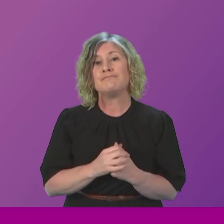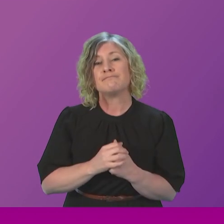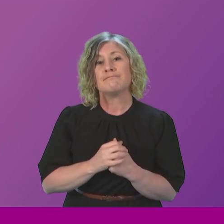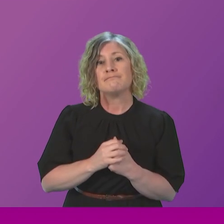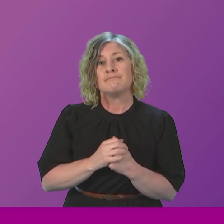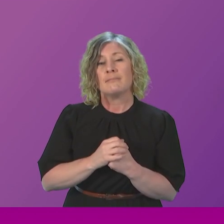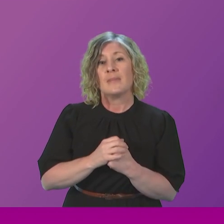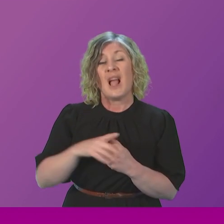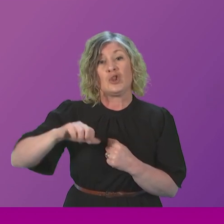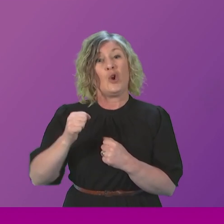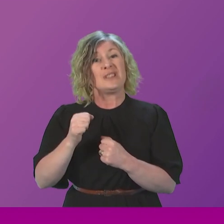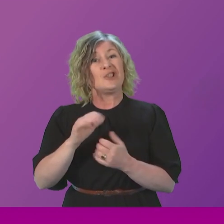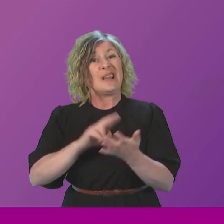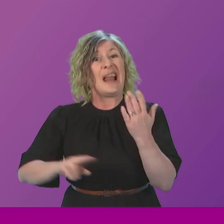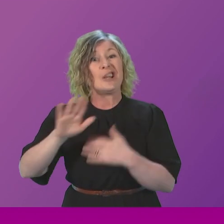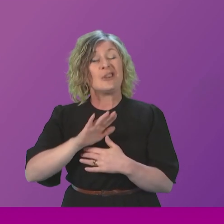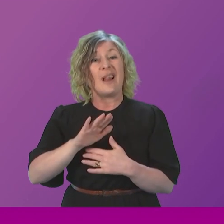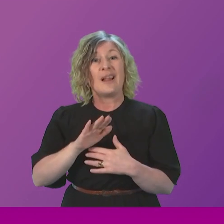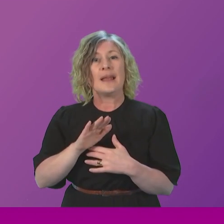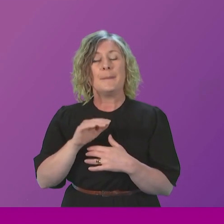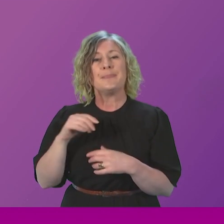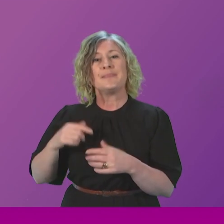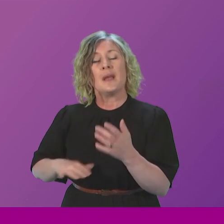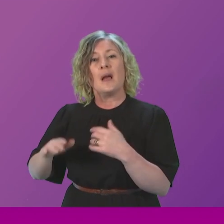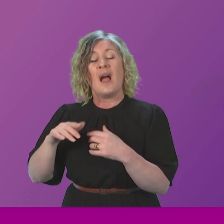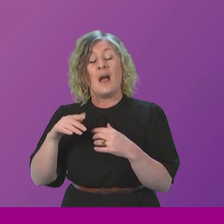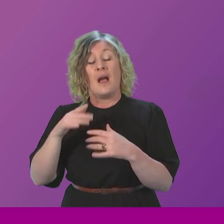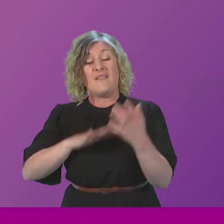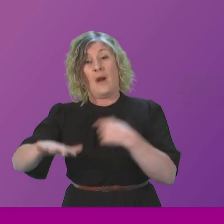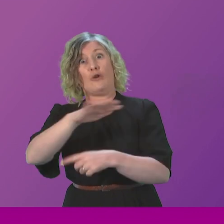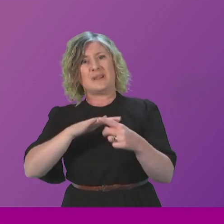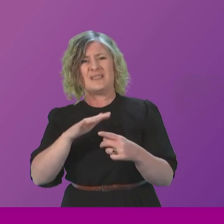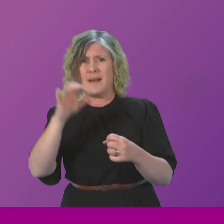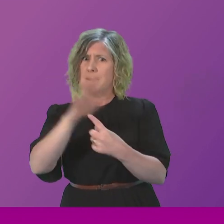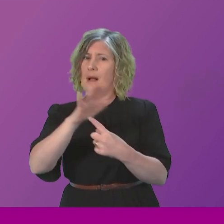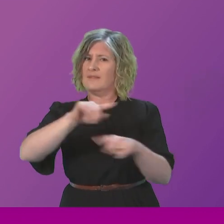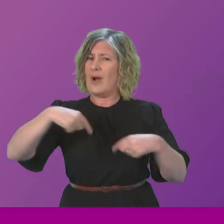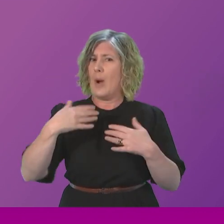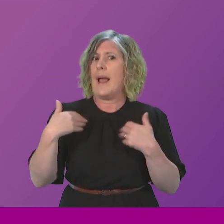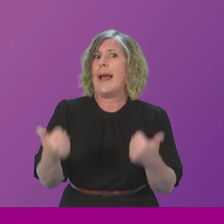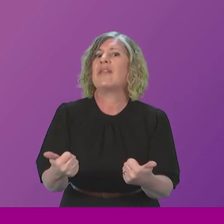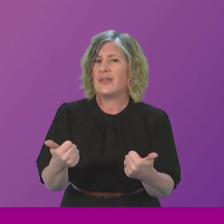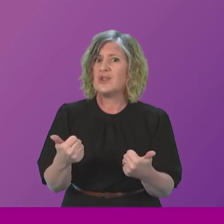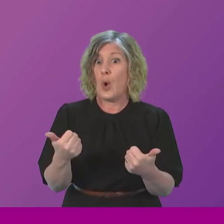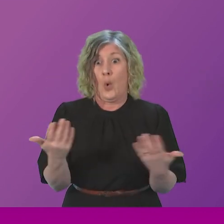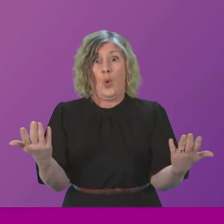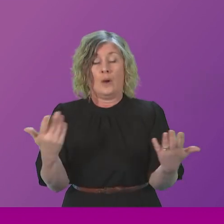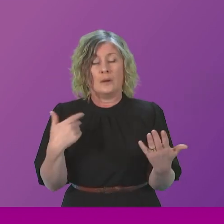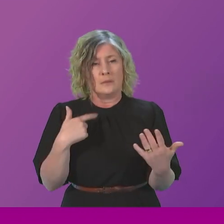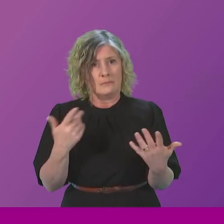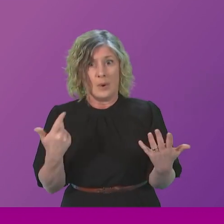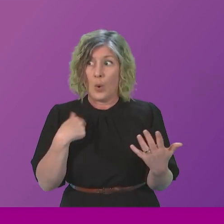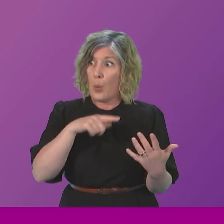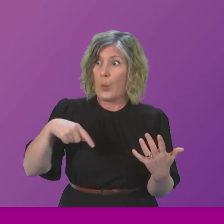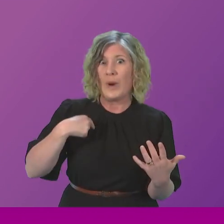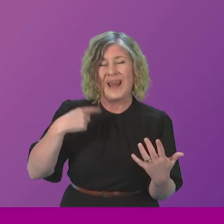Scotland's natural environment is not just the envy of the world, it's also vital to our health. So it's no surprise that reports of more than 14